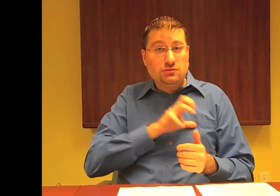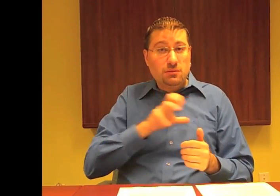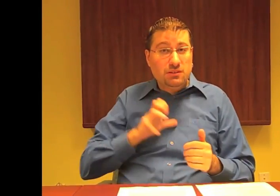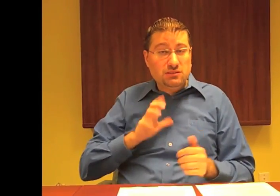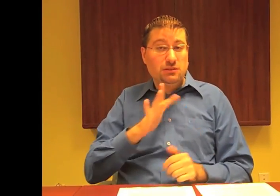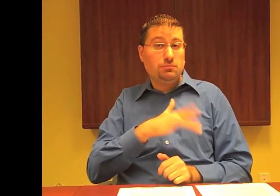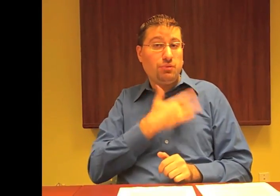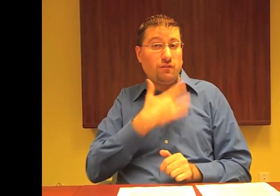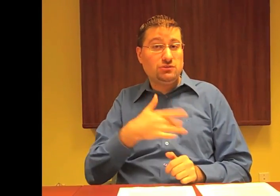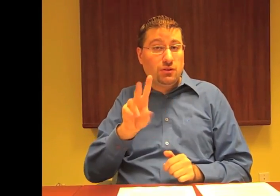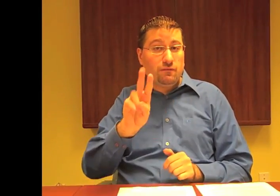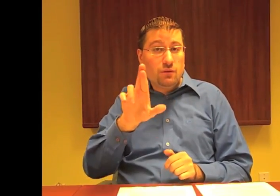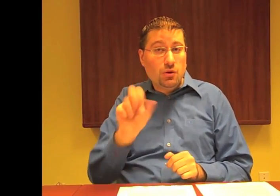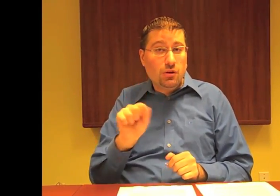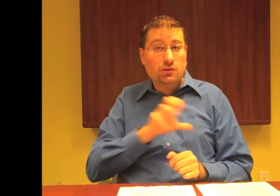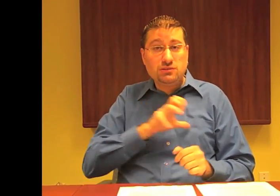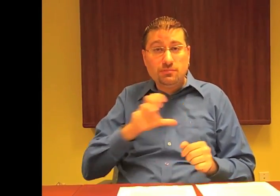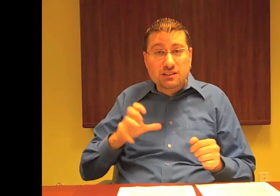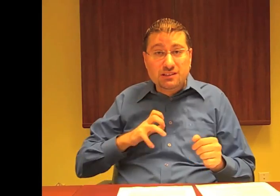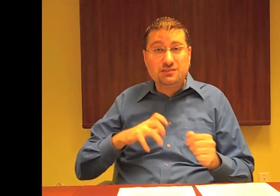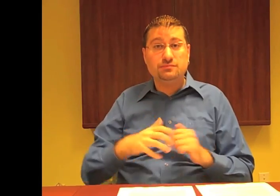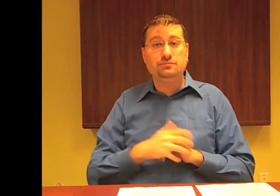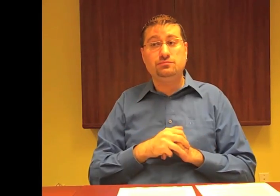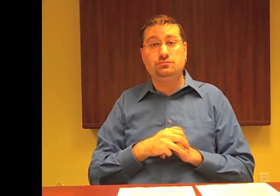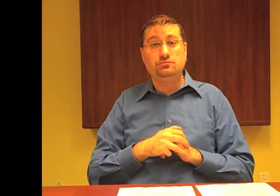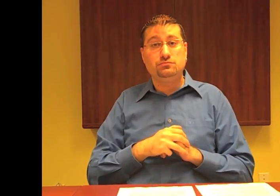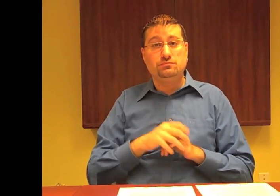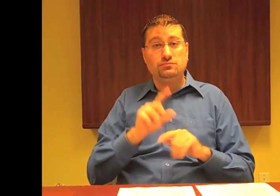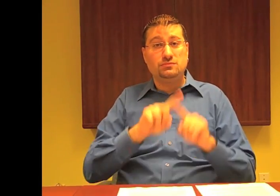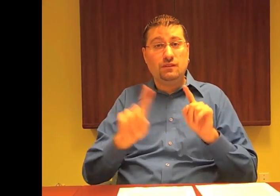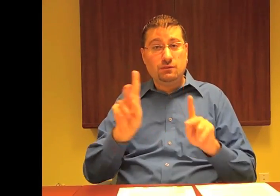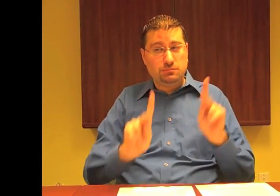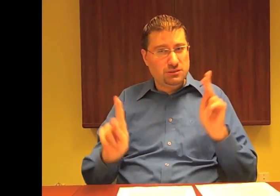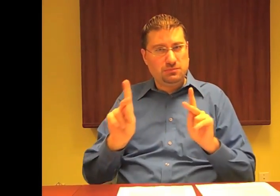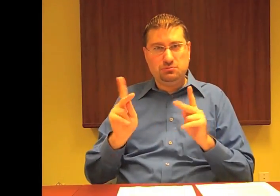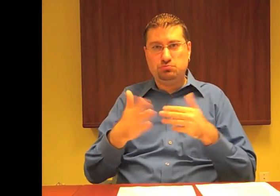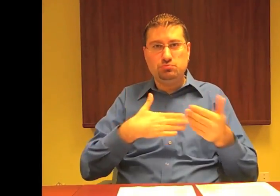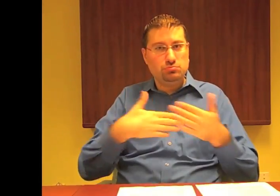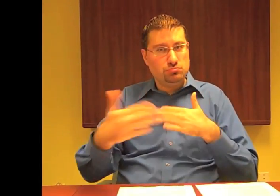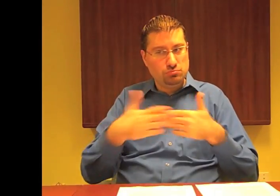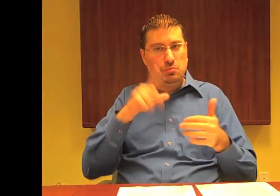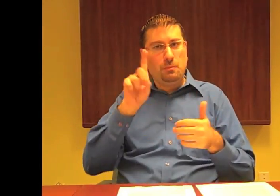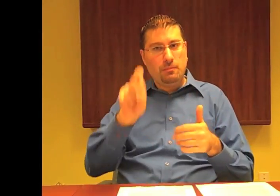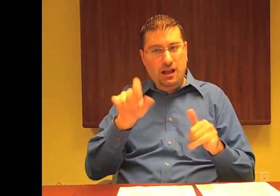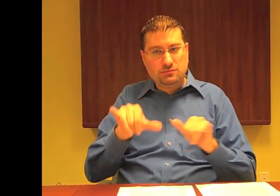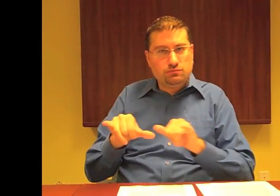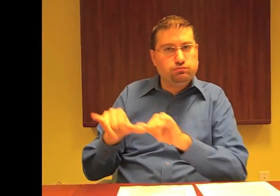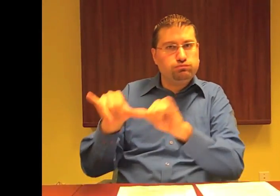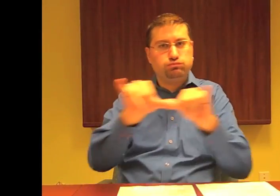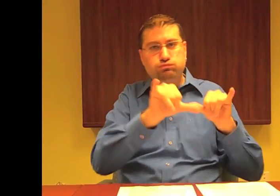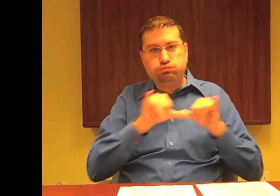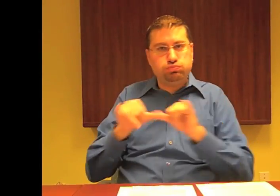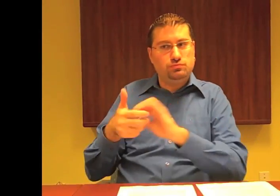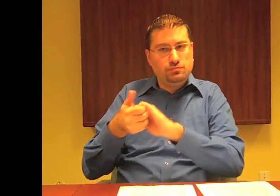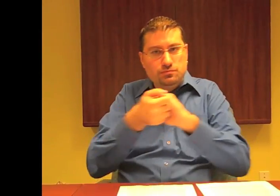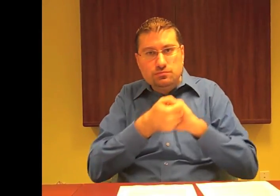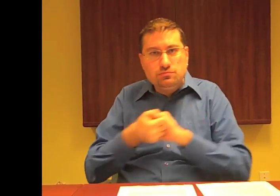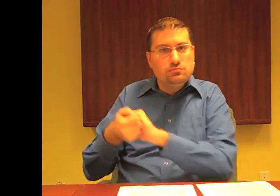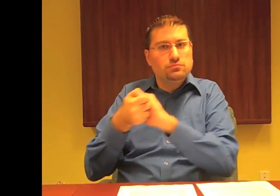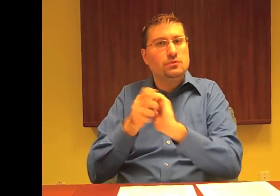VRS committee, provincial VRS committees, as well as all of you as individuals to work together